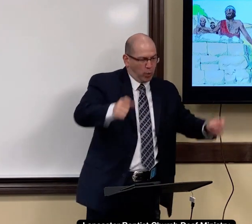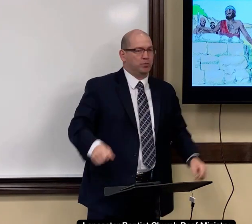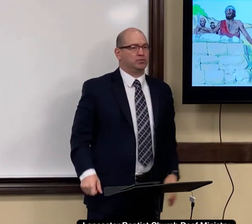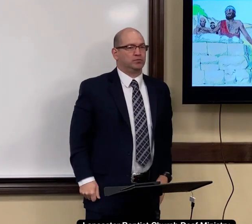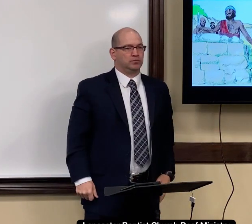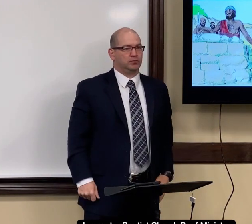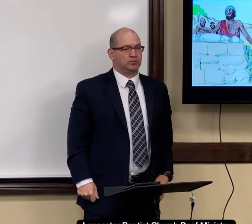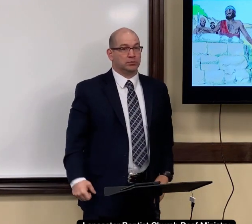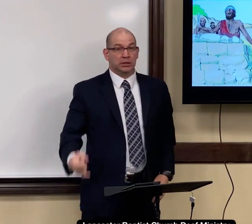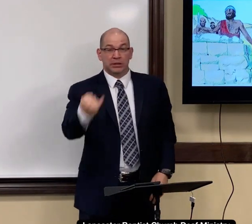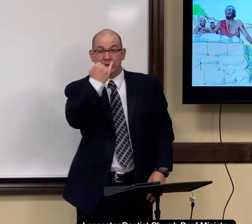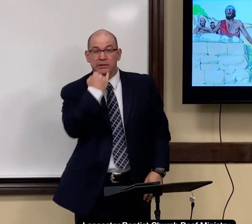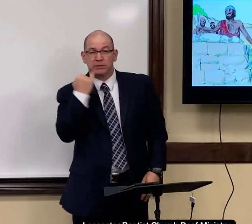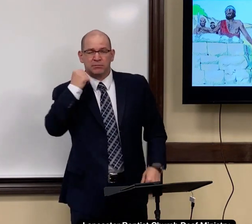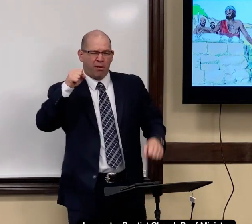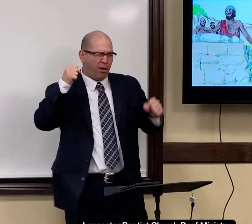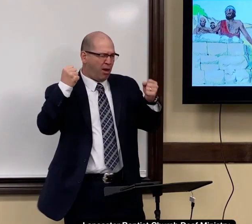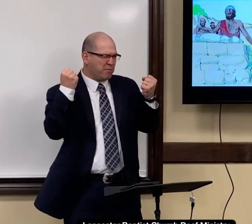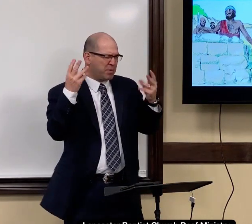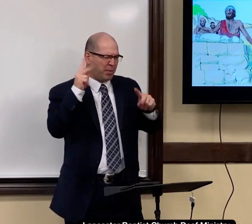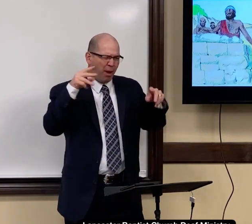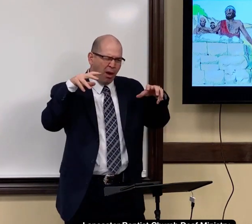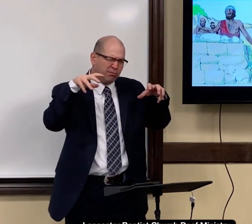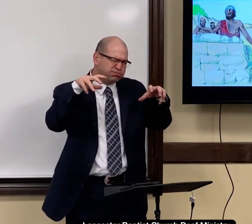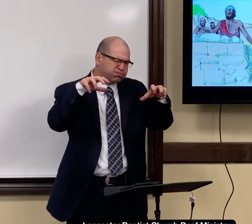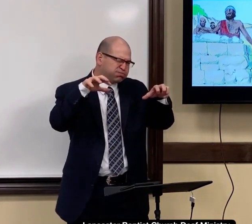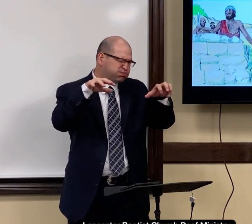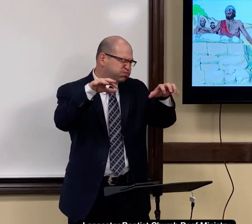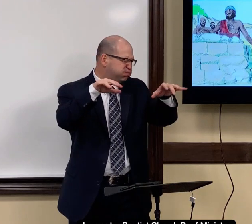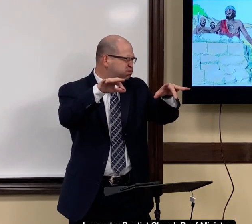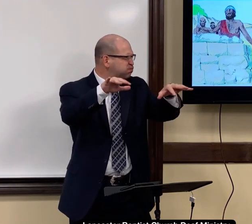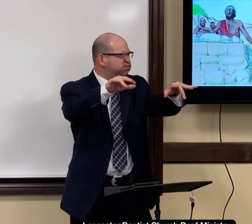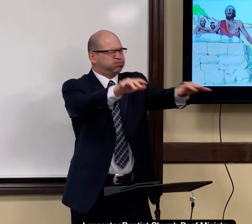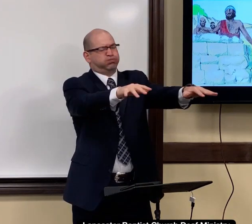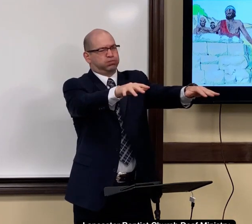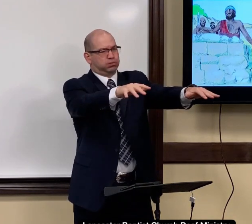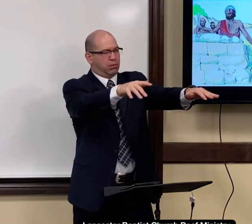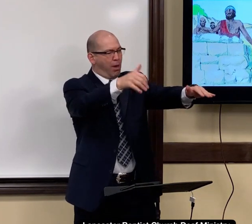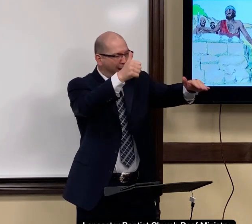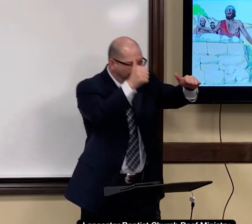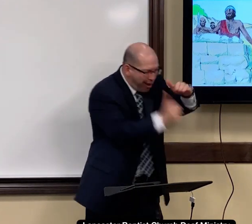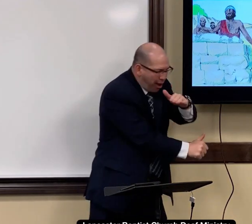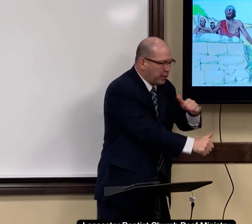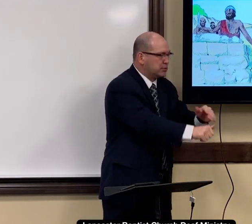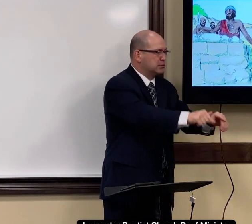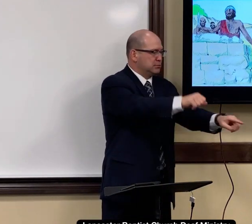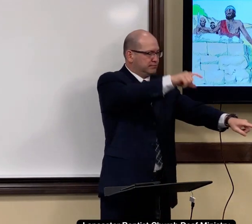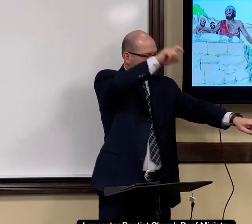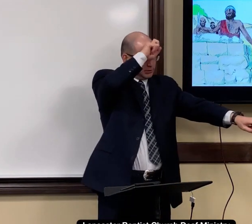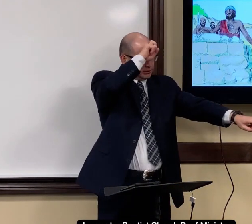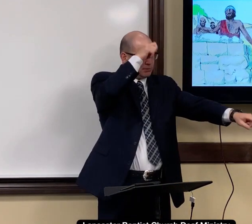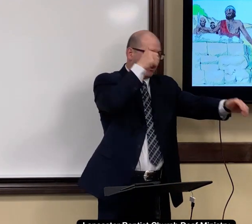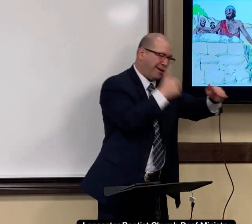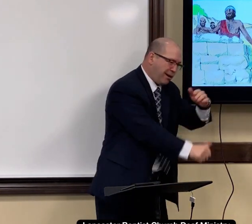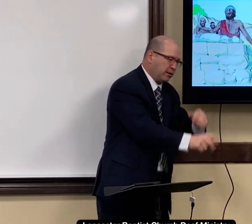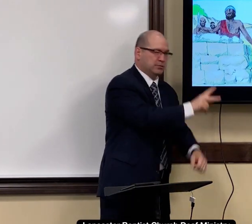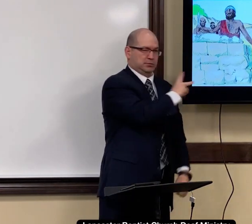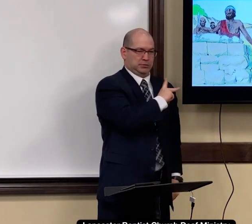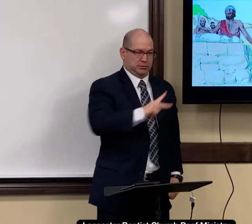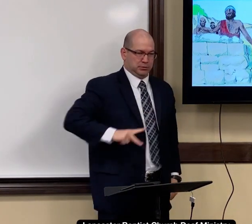he was the ruler in israel there were so many people under egypt under